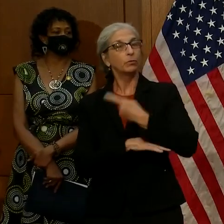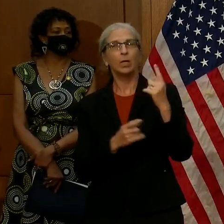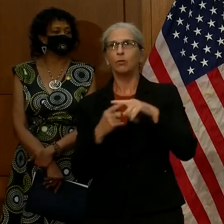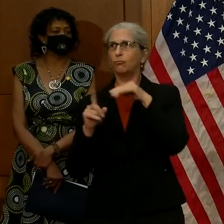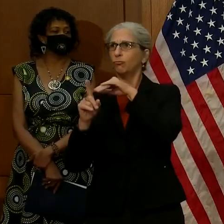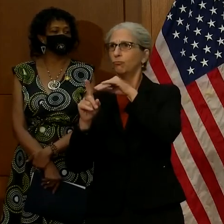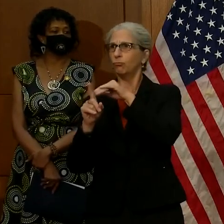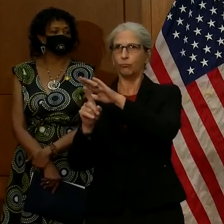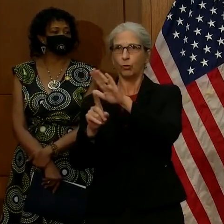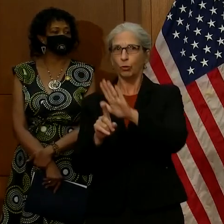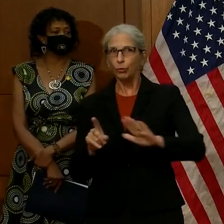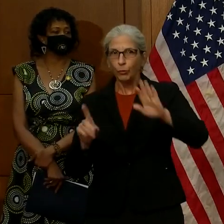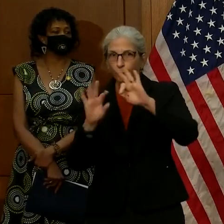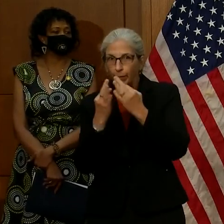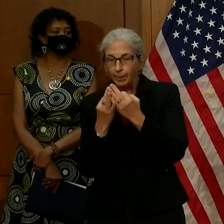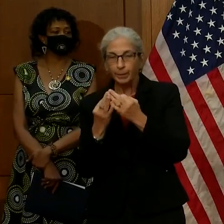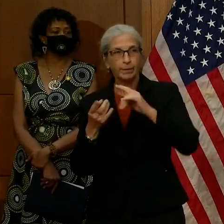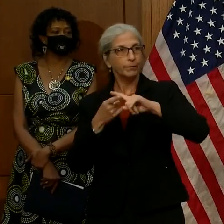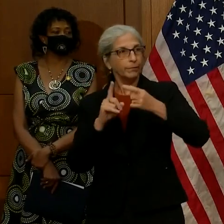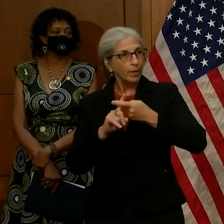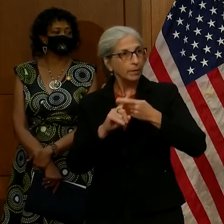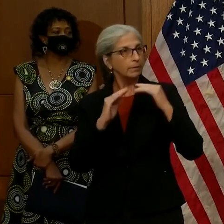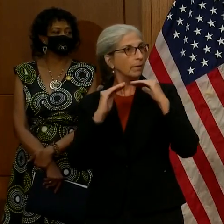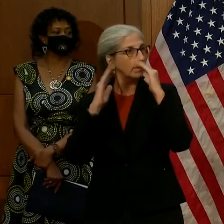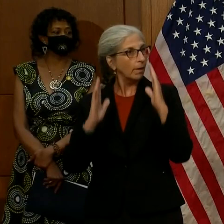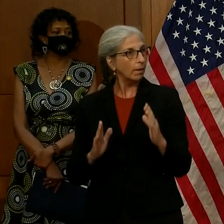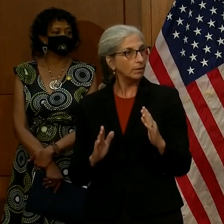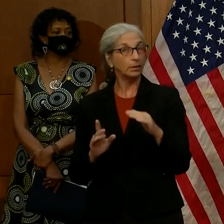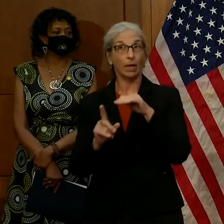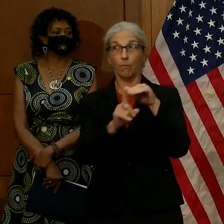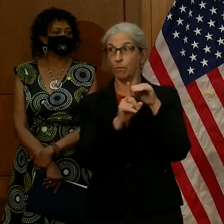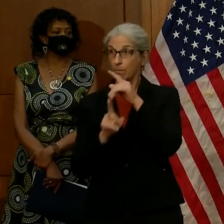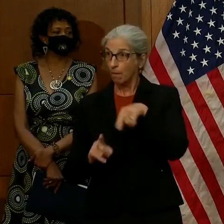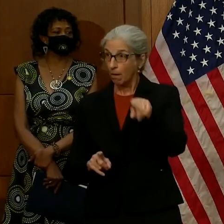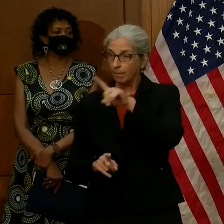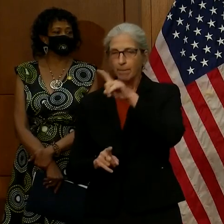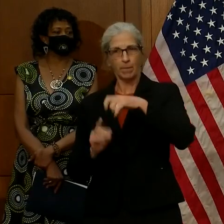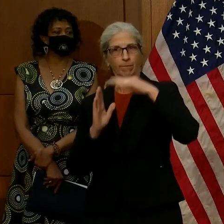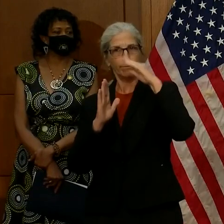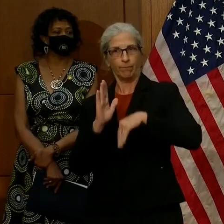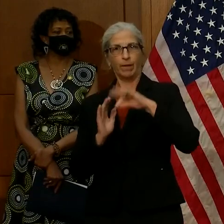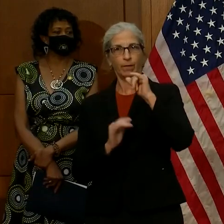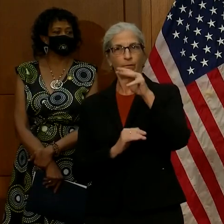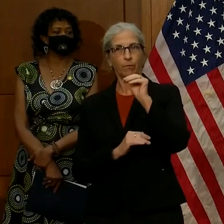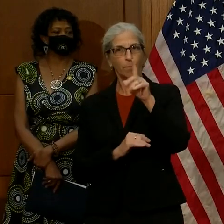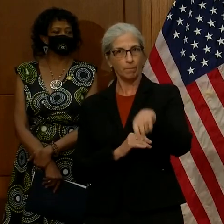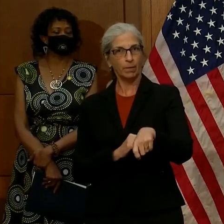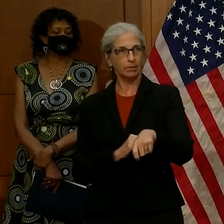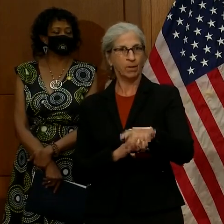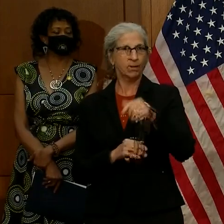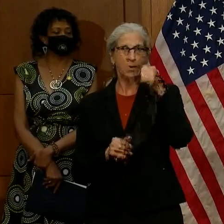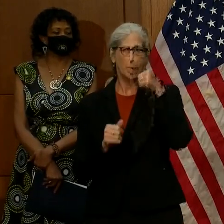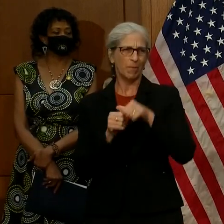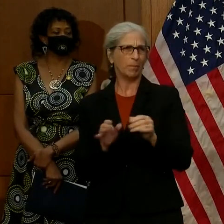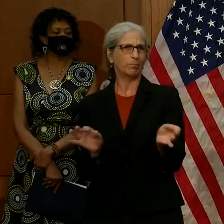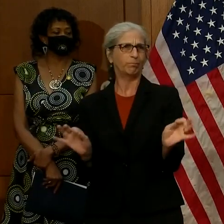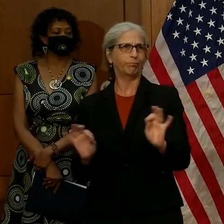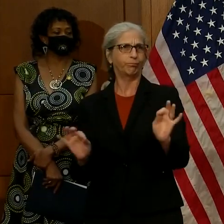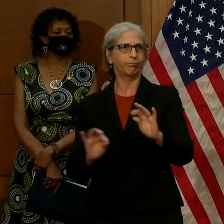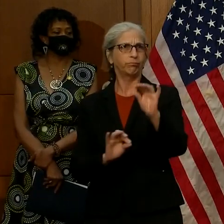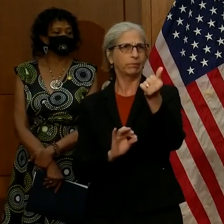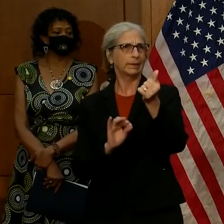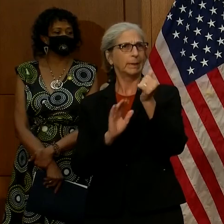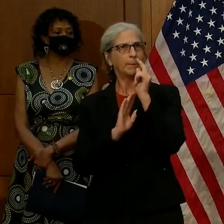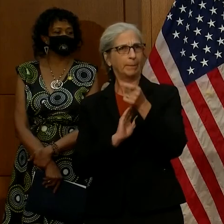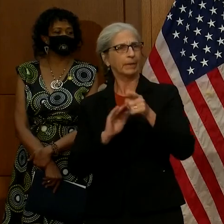family, your friends, and colleagues, and remind them to be counted. Remember, it takes less than 10 minutes to make a